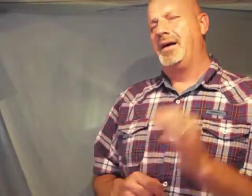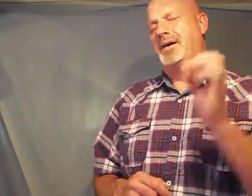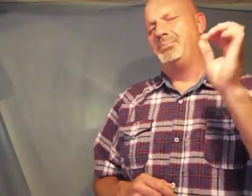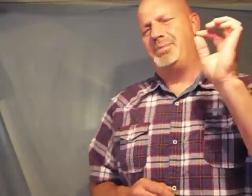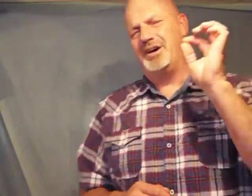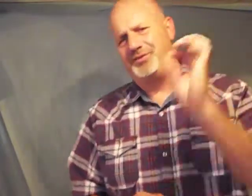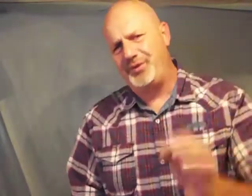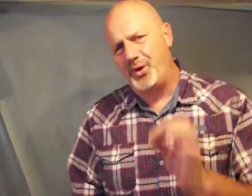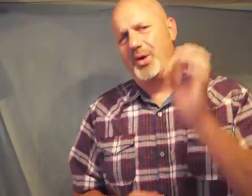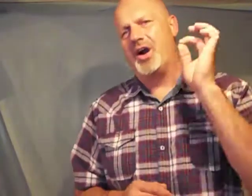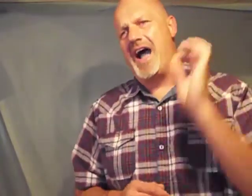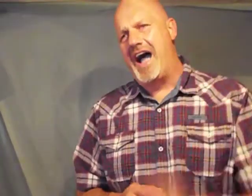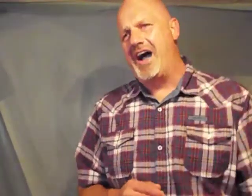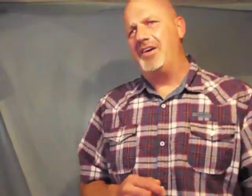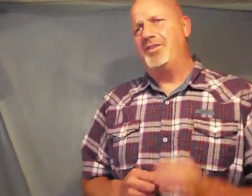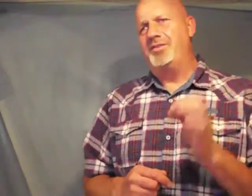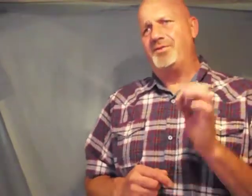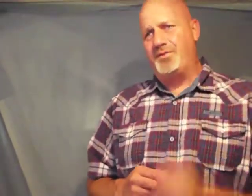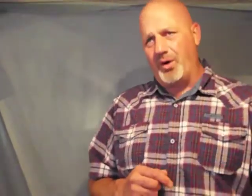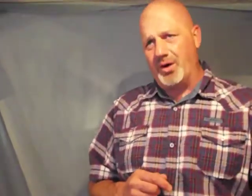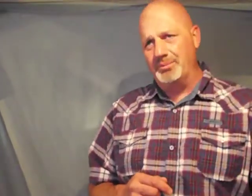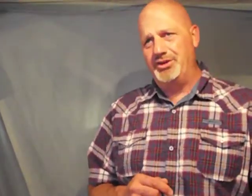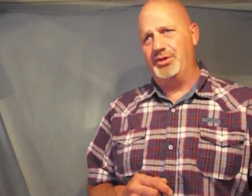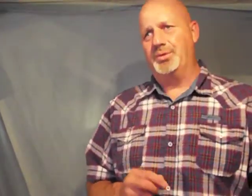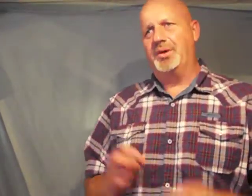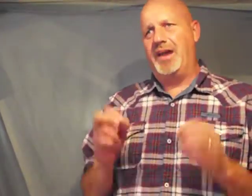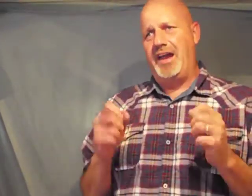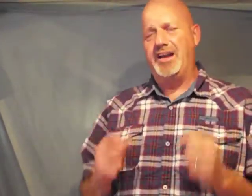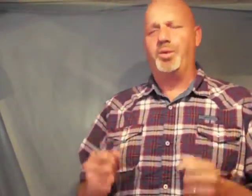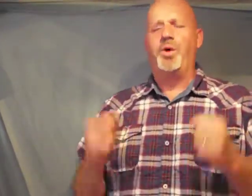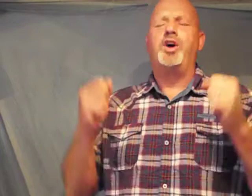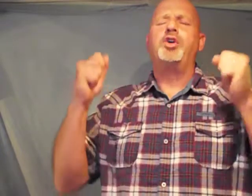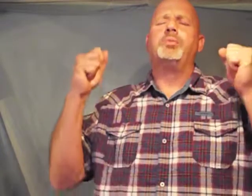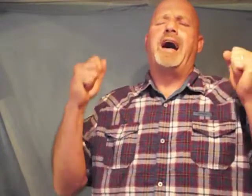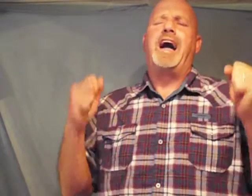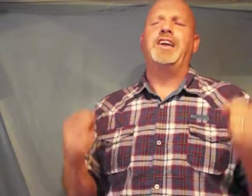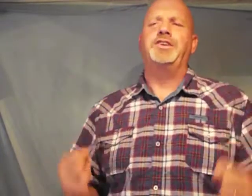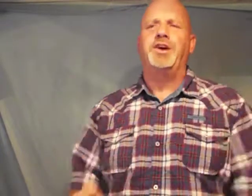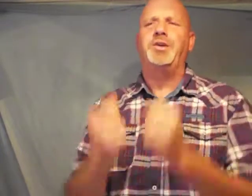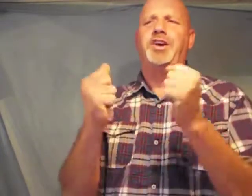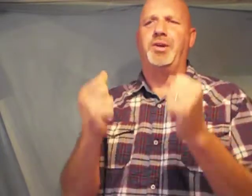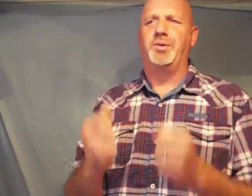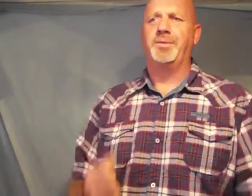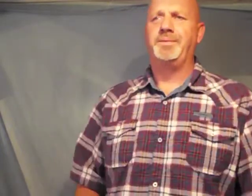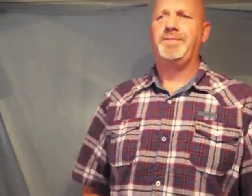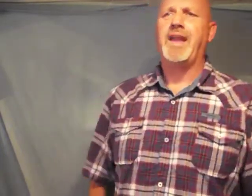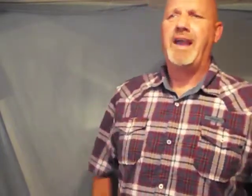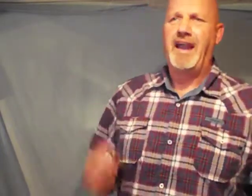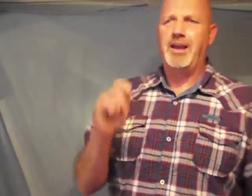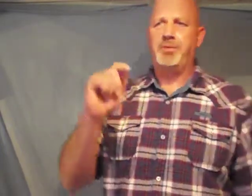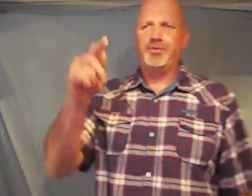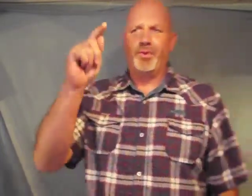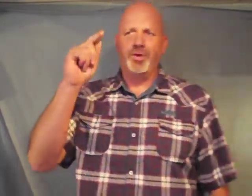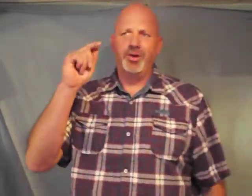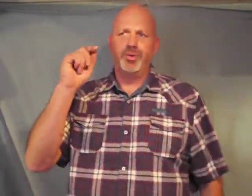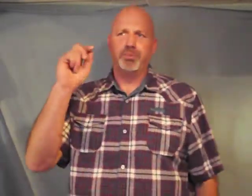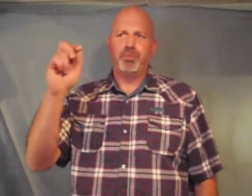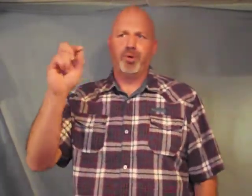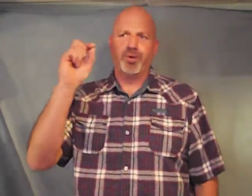before I formed you in the womb I knew you and before you were born